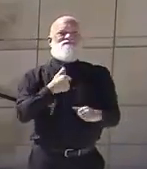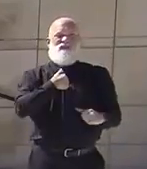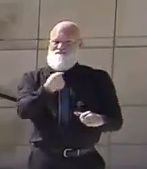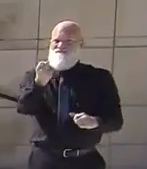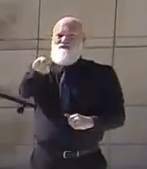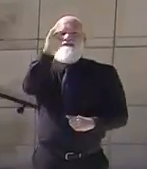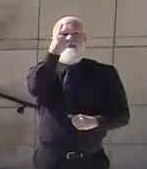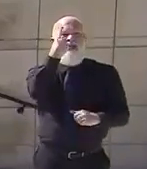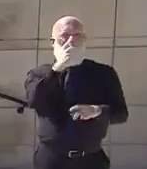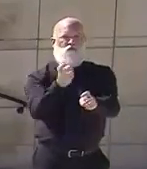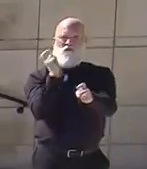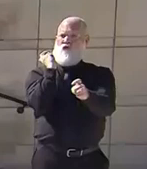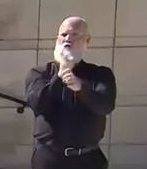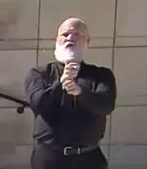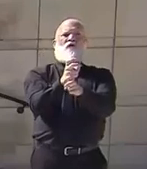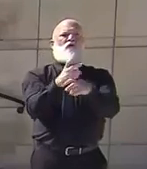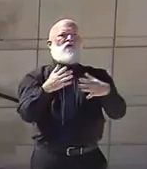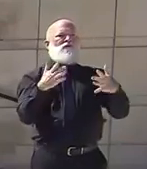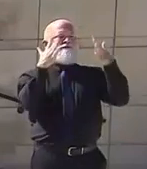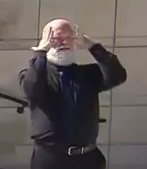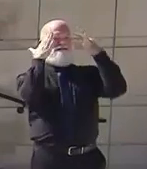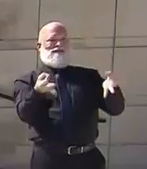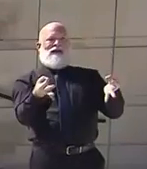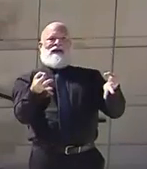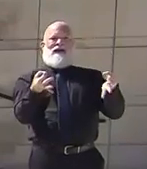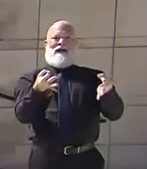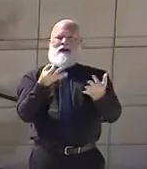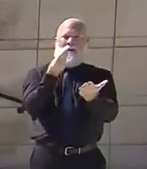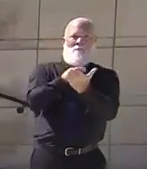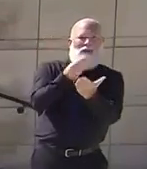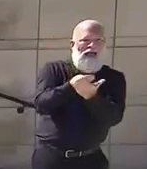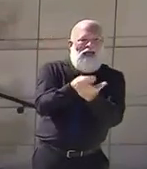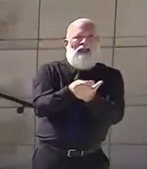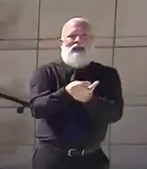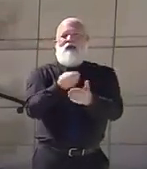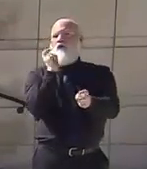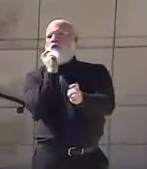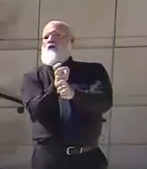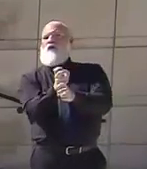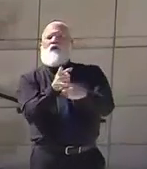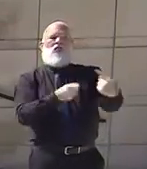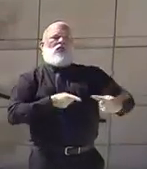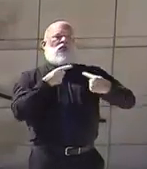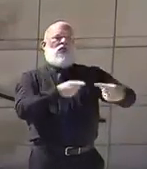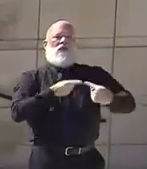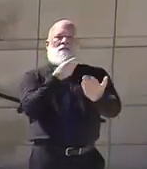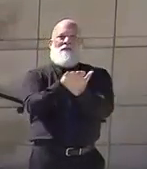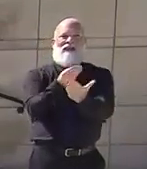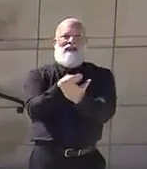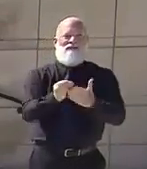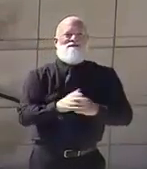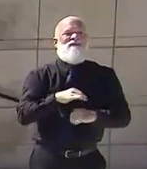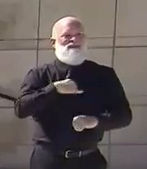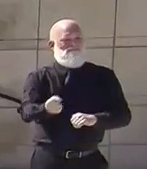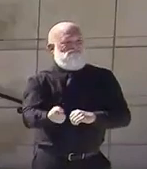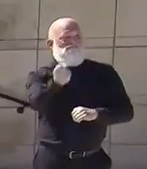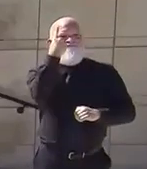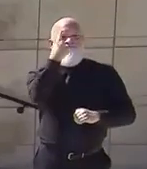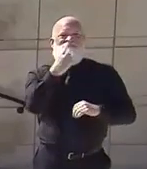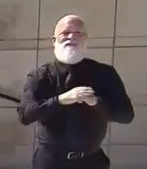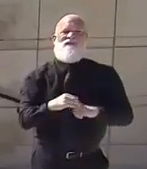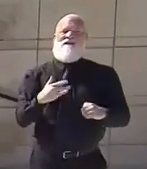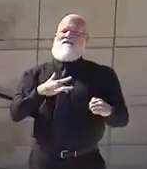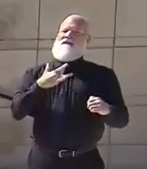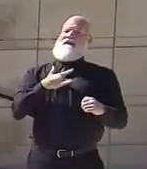I know that financially it is tough as well. I feel that pain myself. But I want to thank you